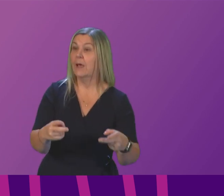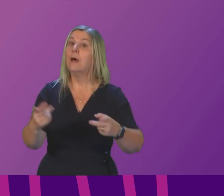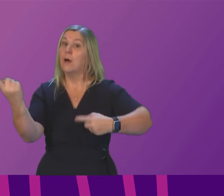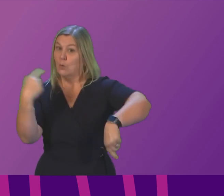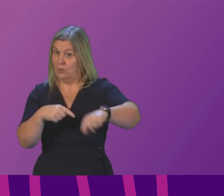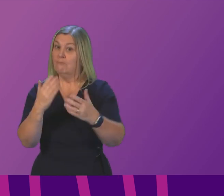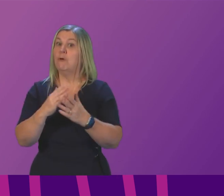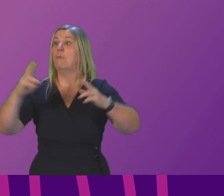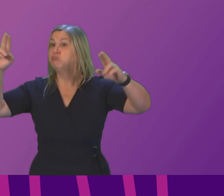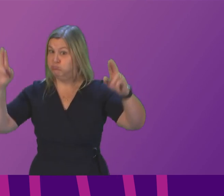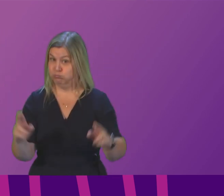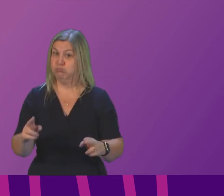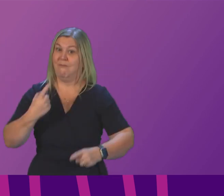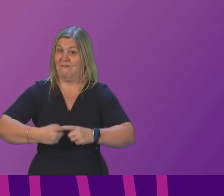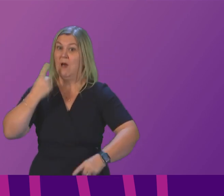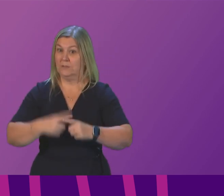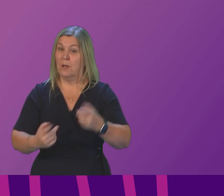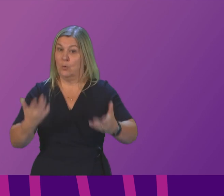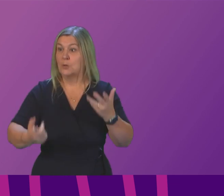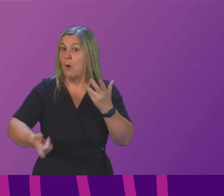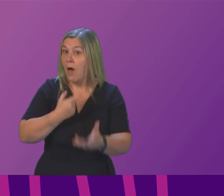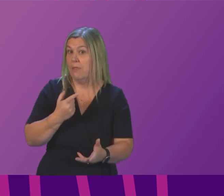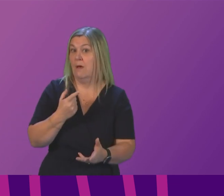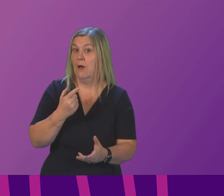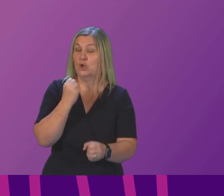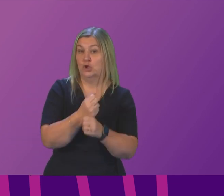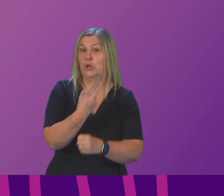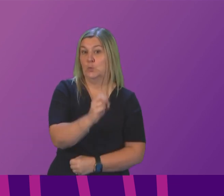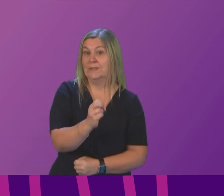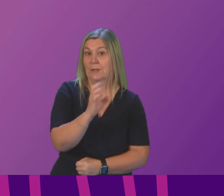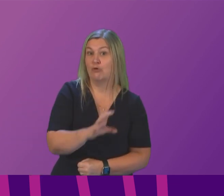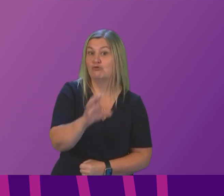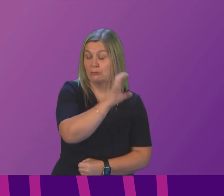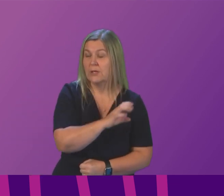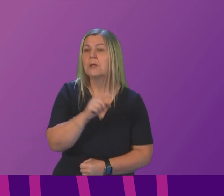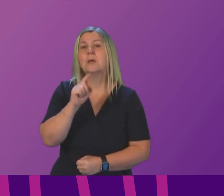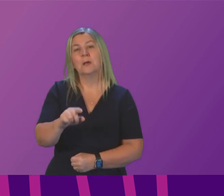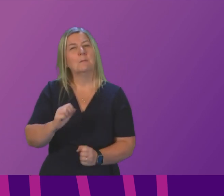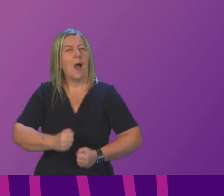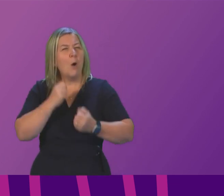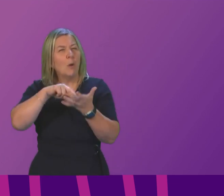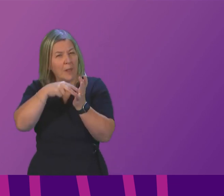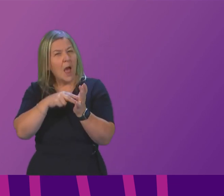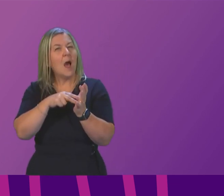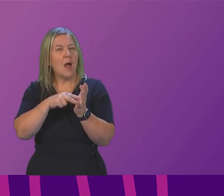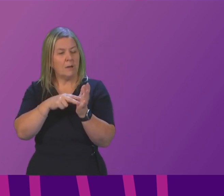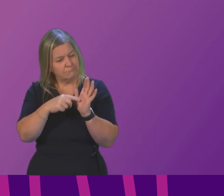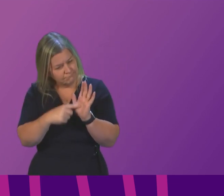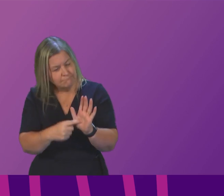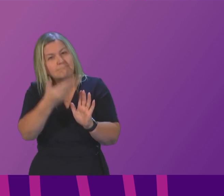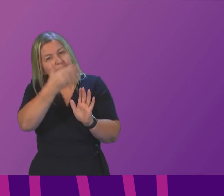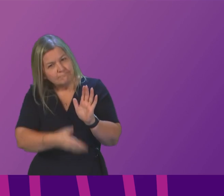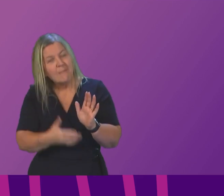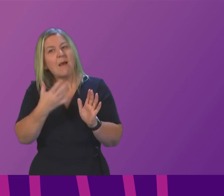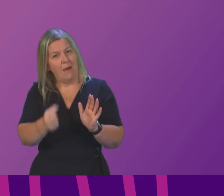G20 country but we have much more to do through our updated climate change plan and associated commitments we have set out a comprehensive